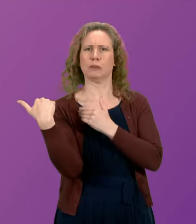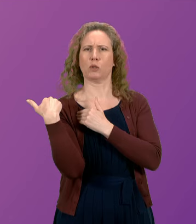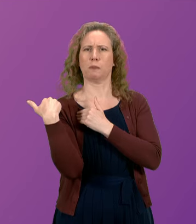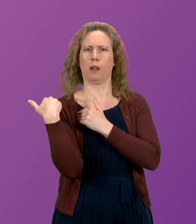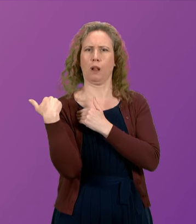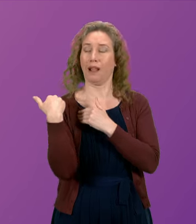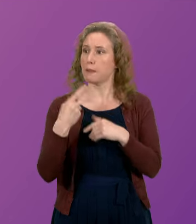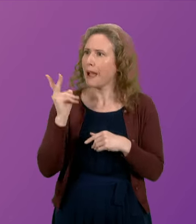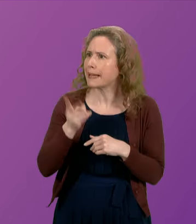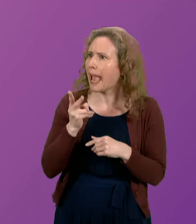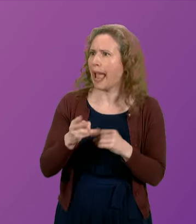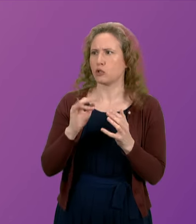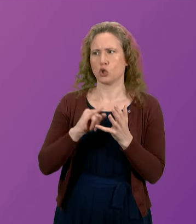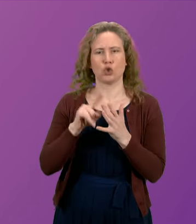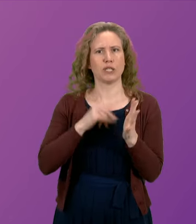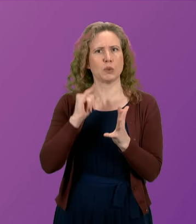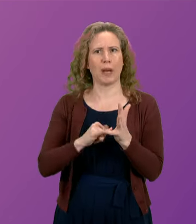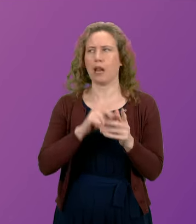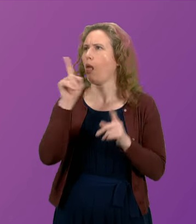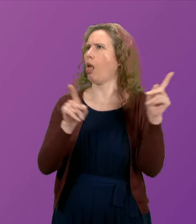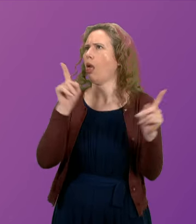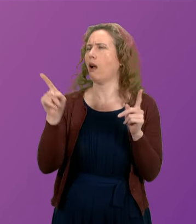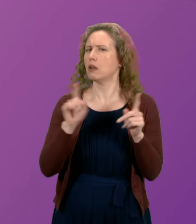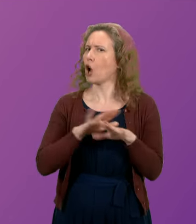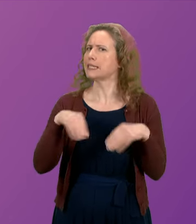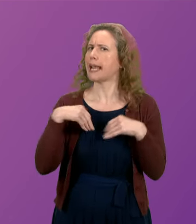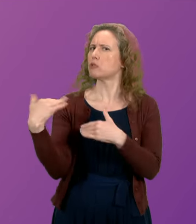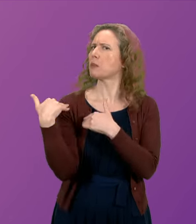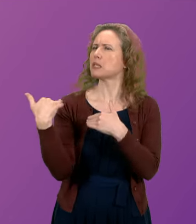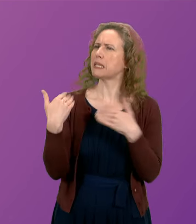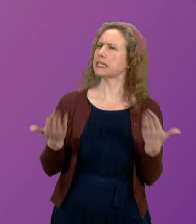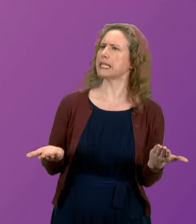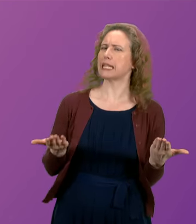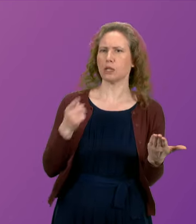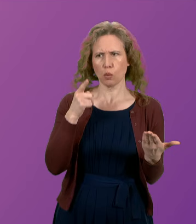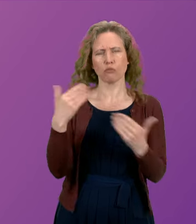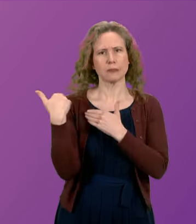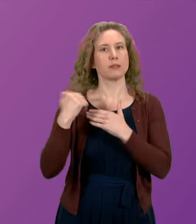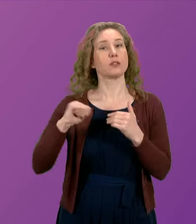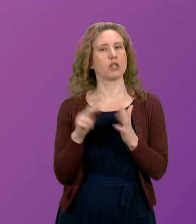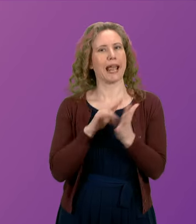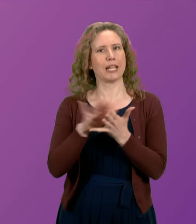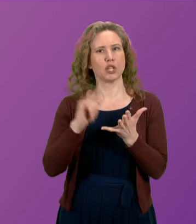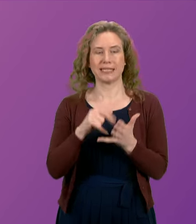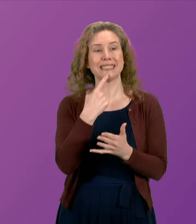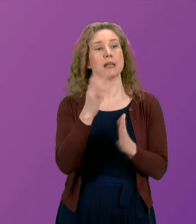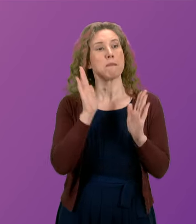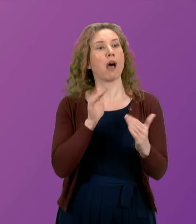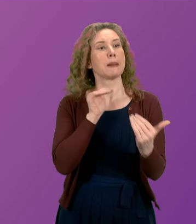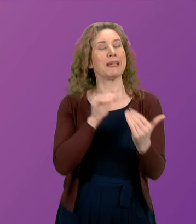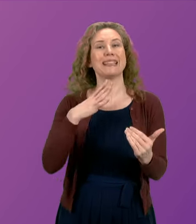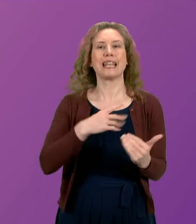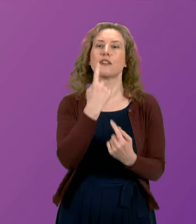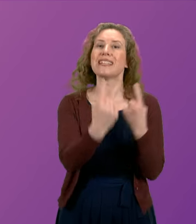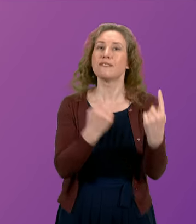And again, we're getting the same from John Swinney. No responsibility for Scotland's NHS. He said it needs to meet the needs of